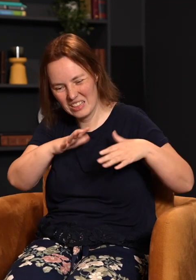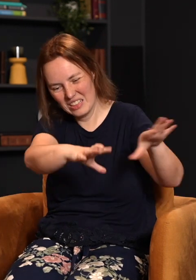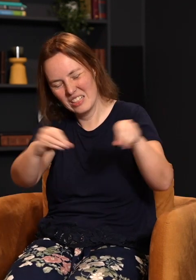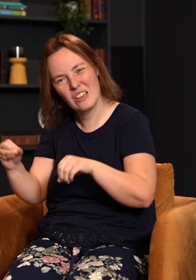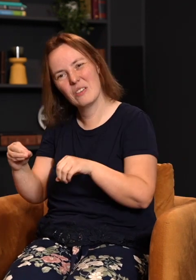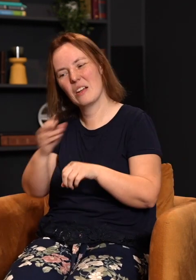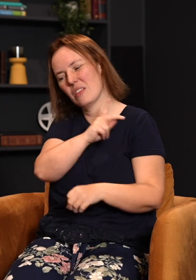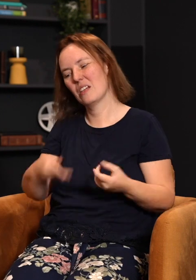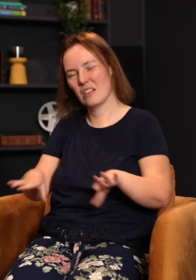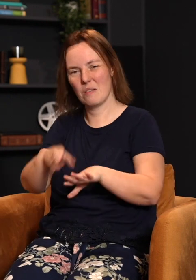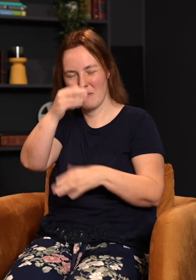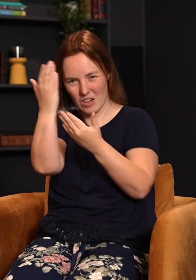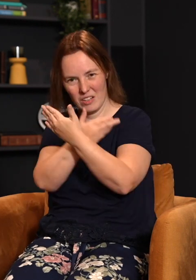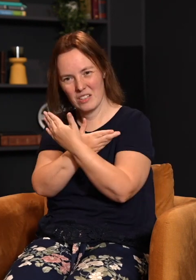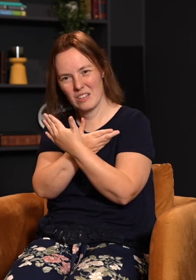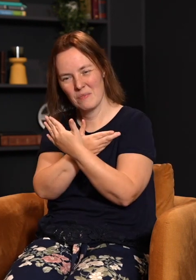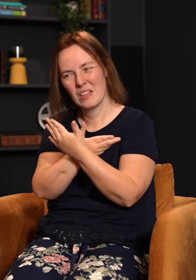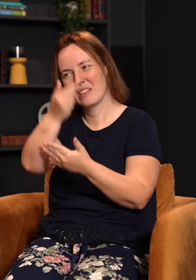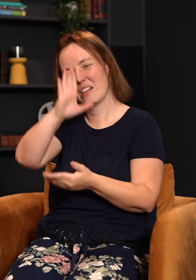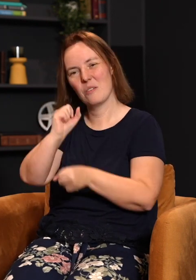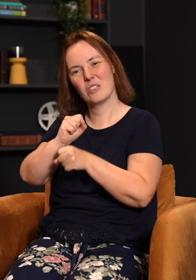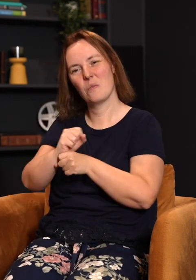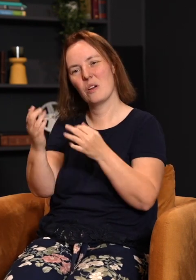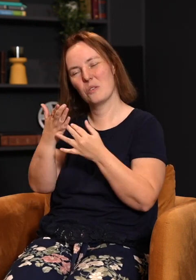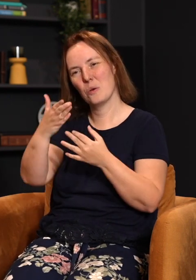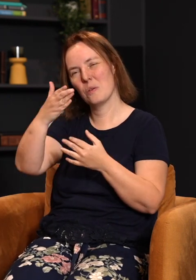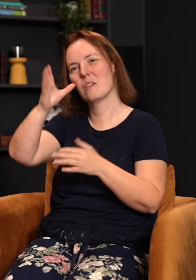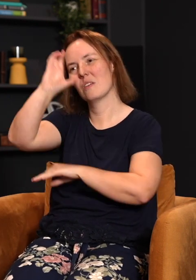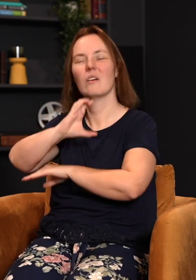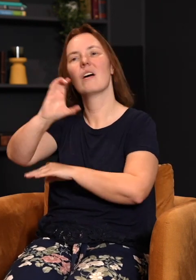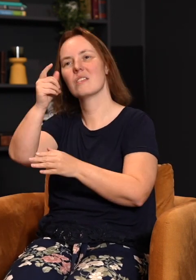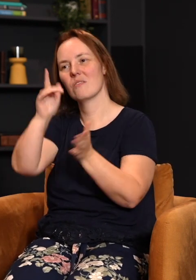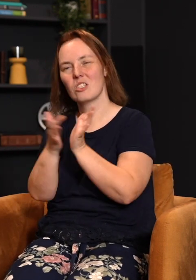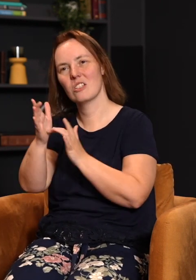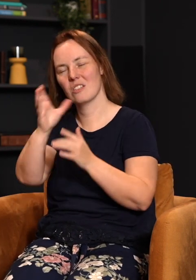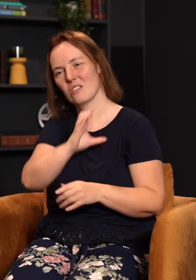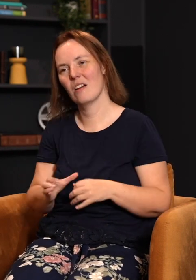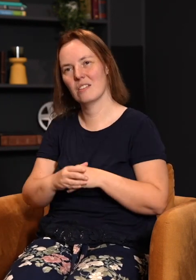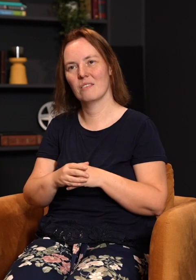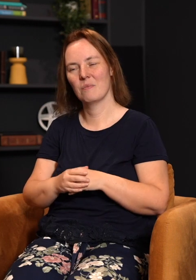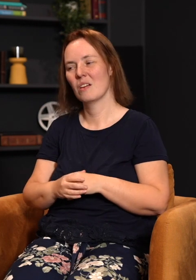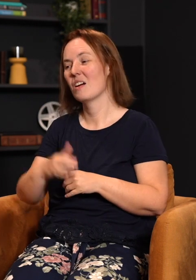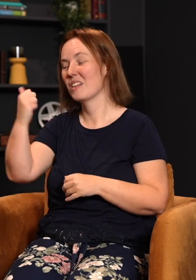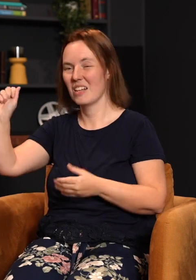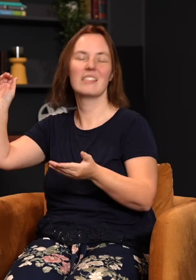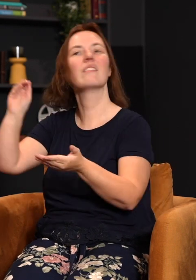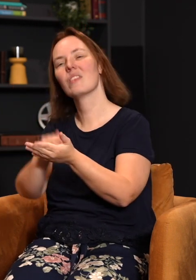to work in the human race through the cross of Jesus Christ. Literally, we don't see it today, but I don't know what the numbers are, but I know there are at least tens of